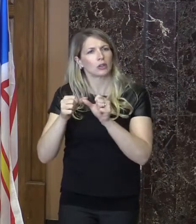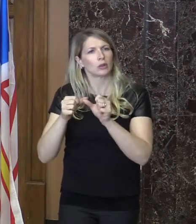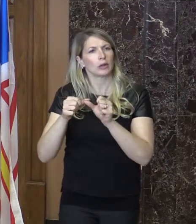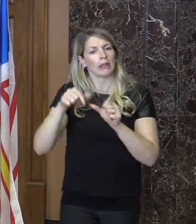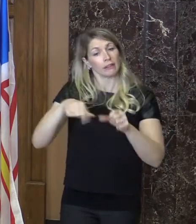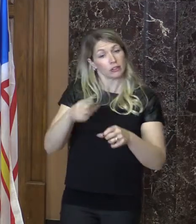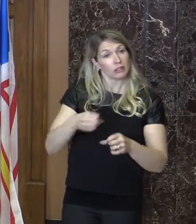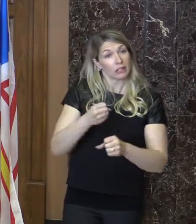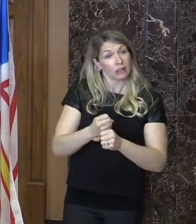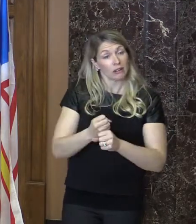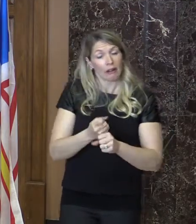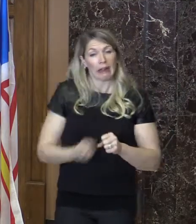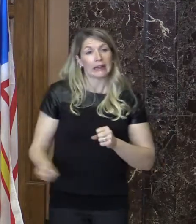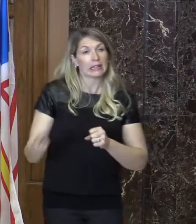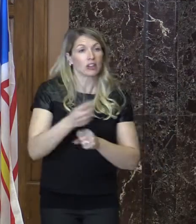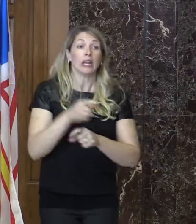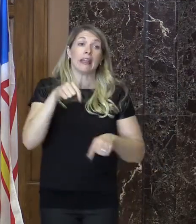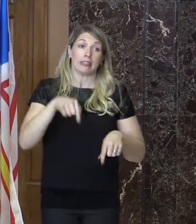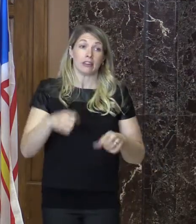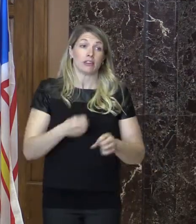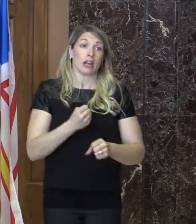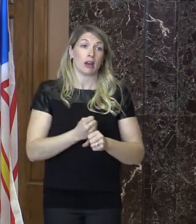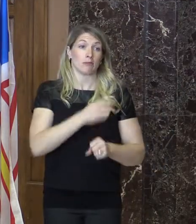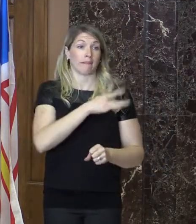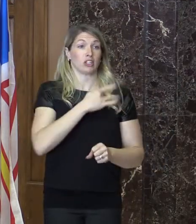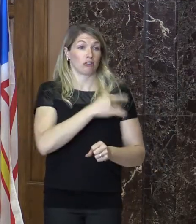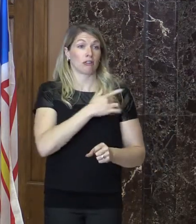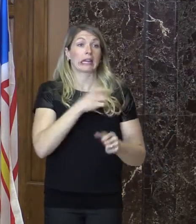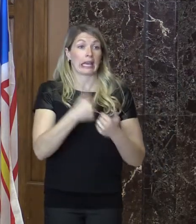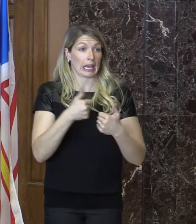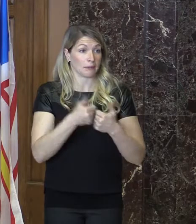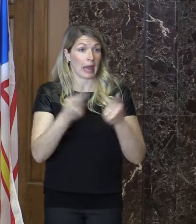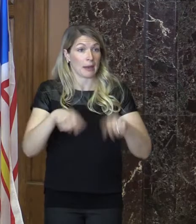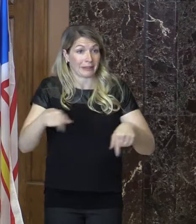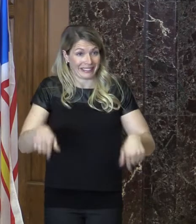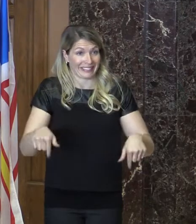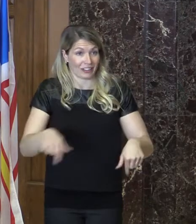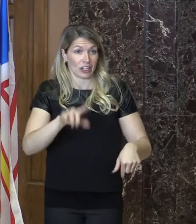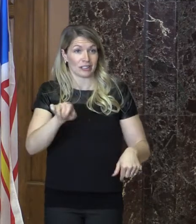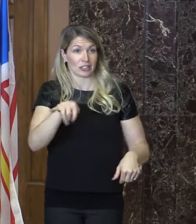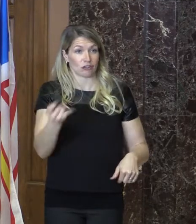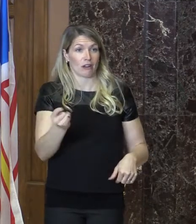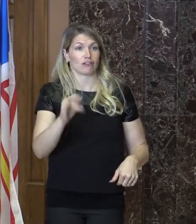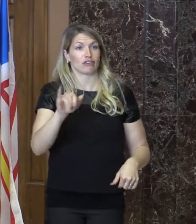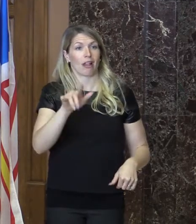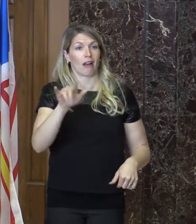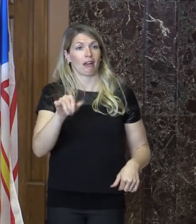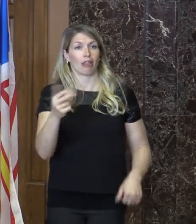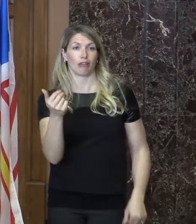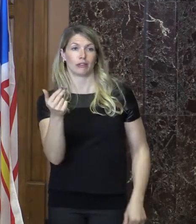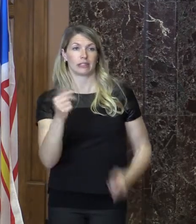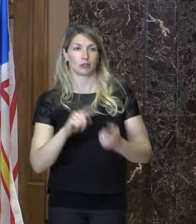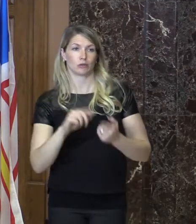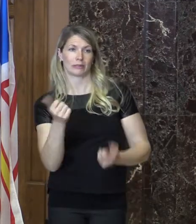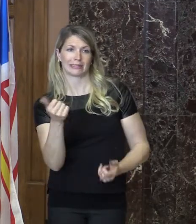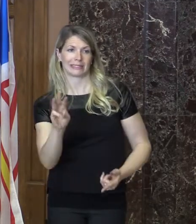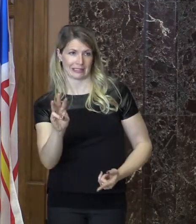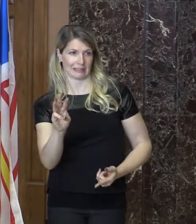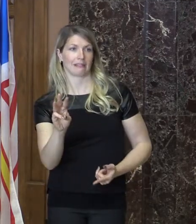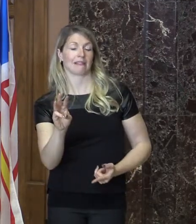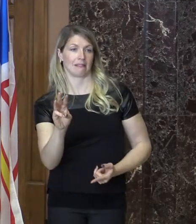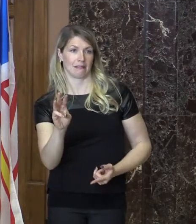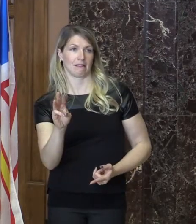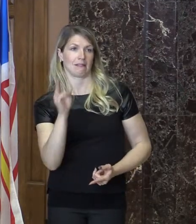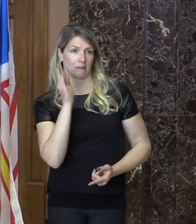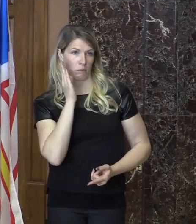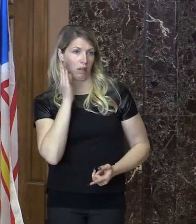Special Olympic Provincial Games, which will happen right here in St. John's on July 13th to the 16th. This event again